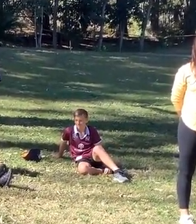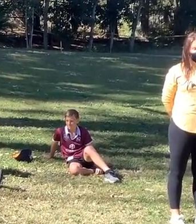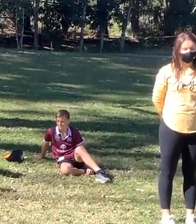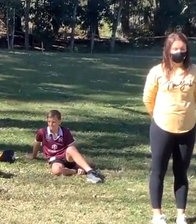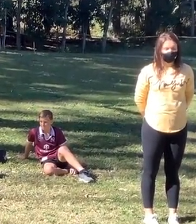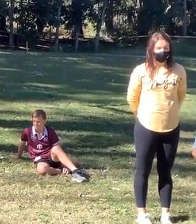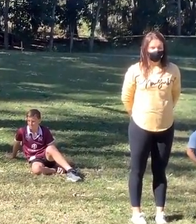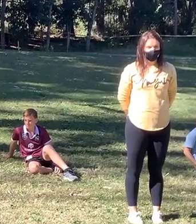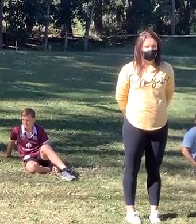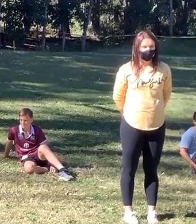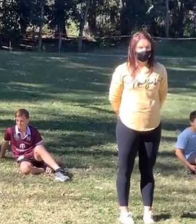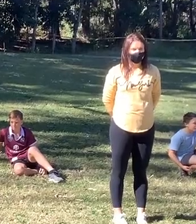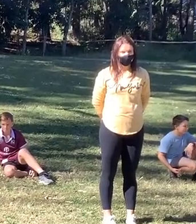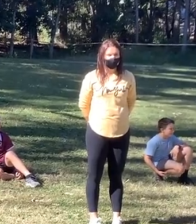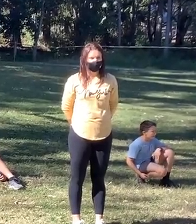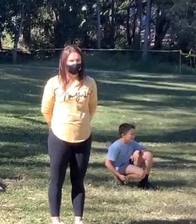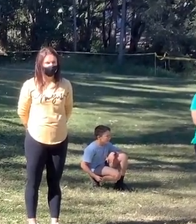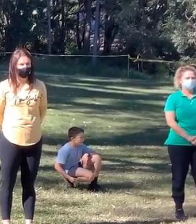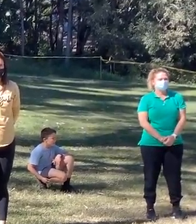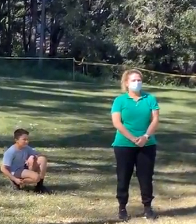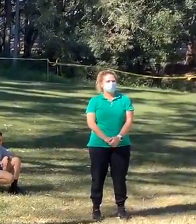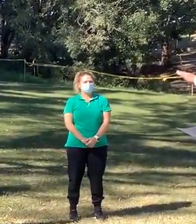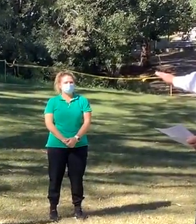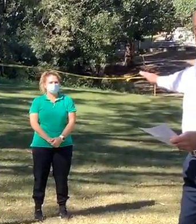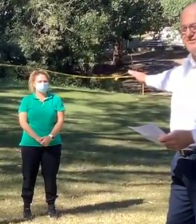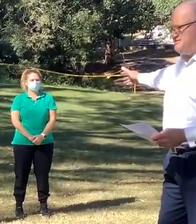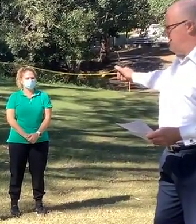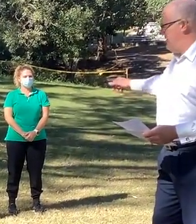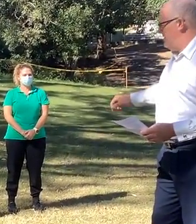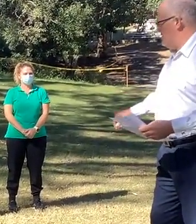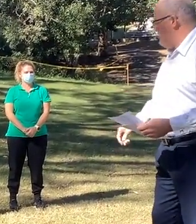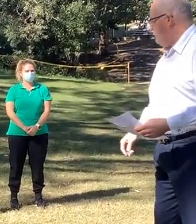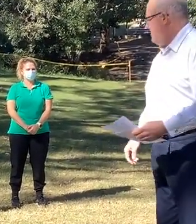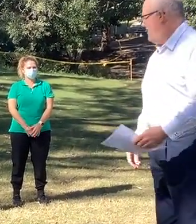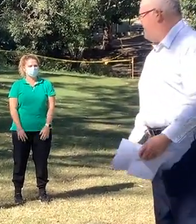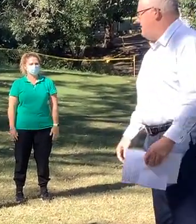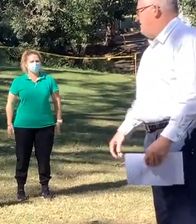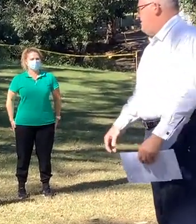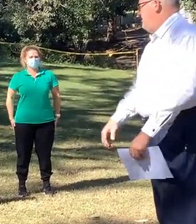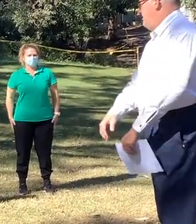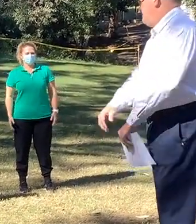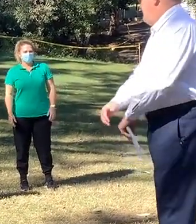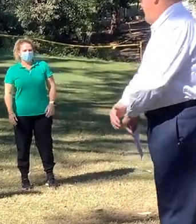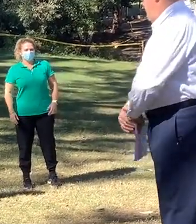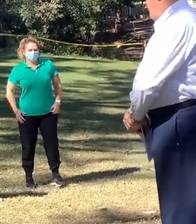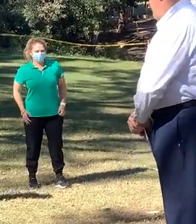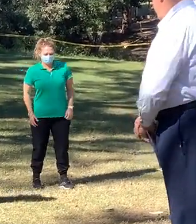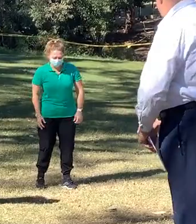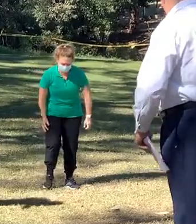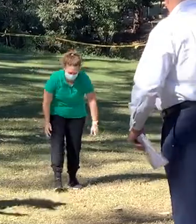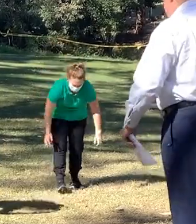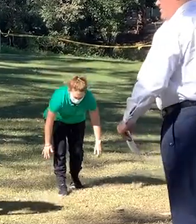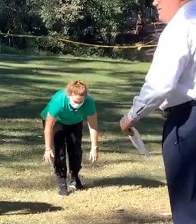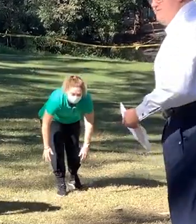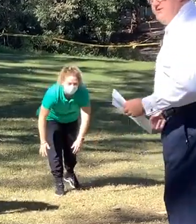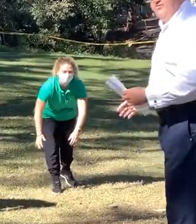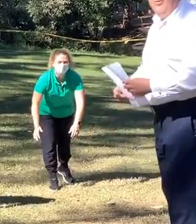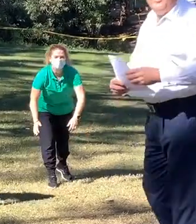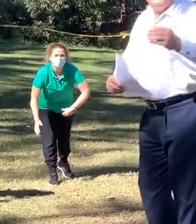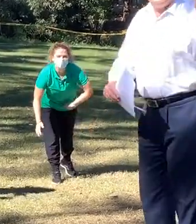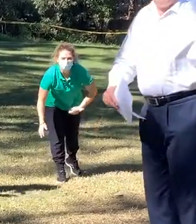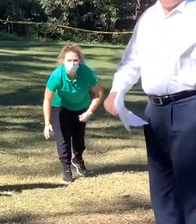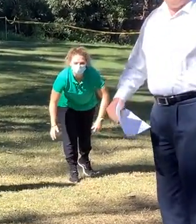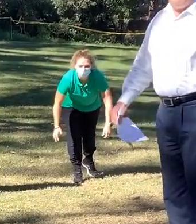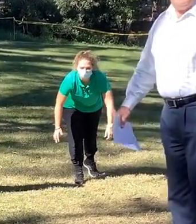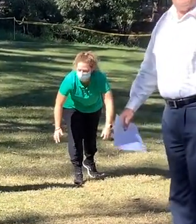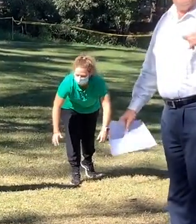ready to do at least 10 push-ups. So let's see how we go. We've got a bit of